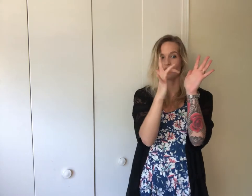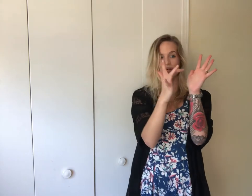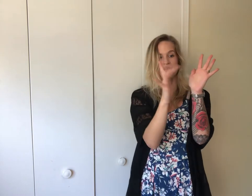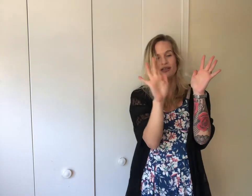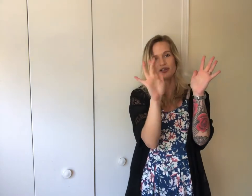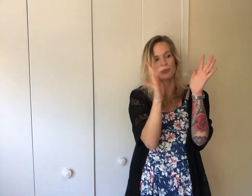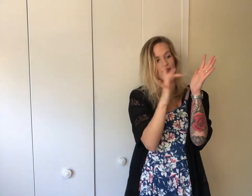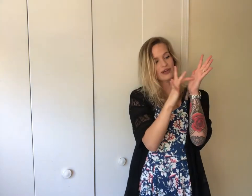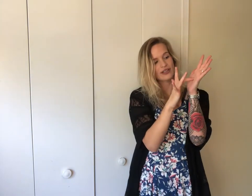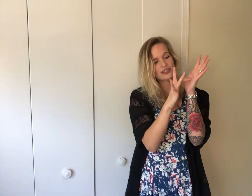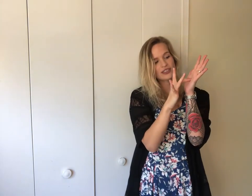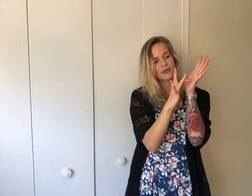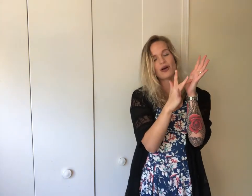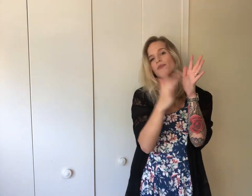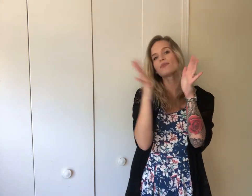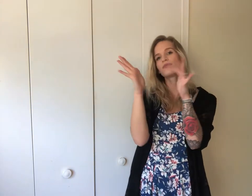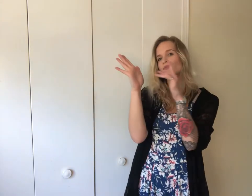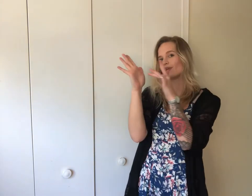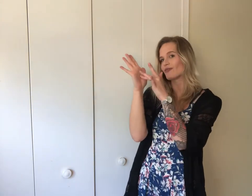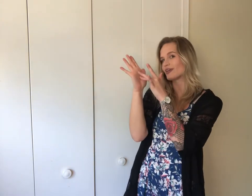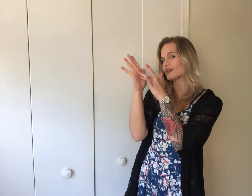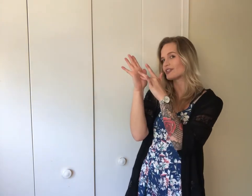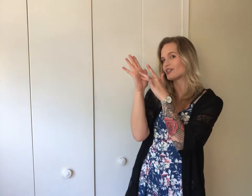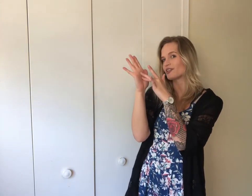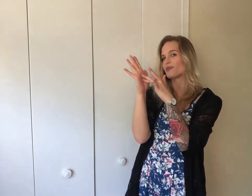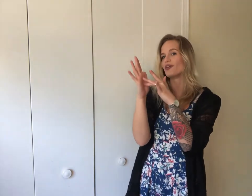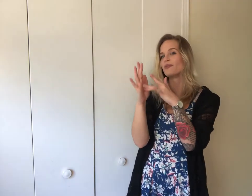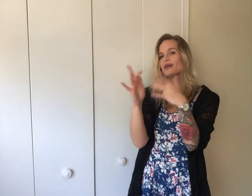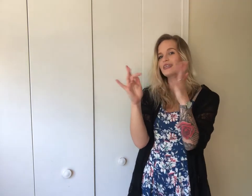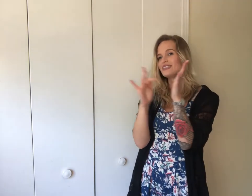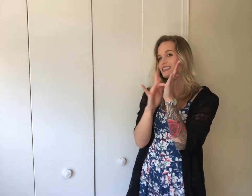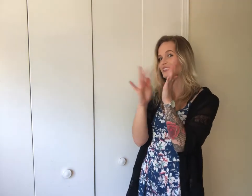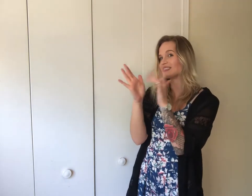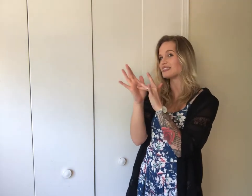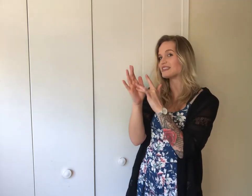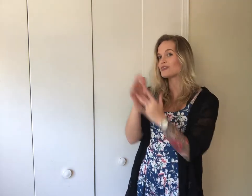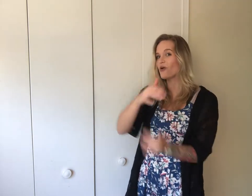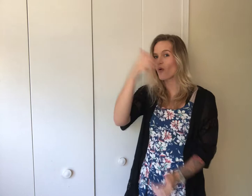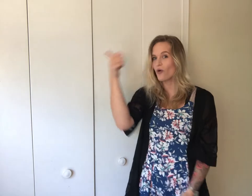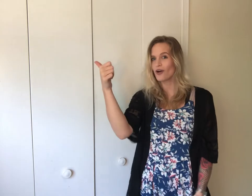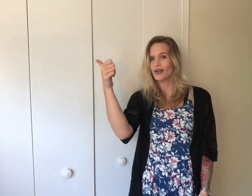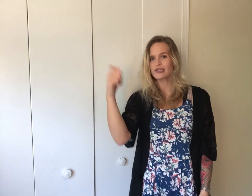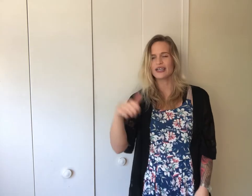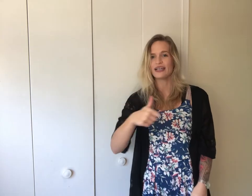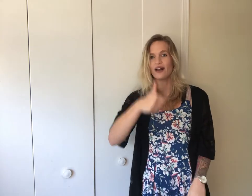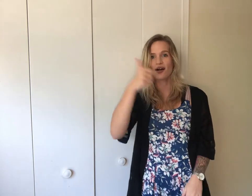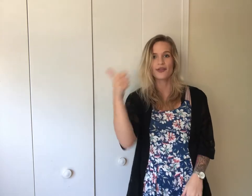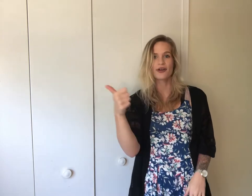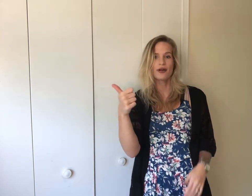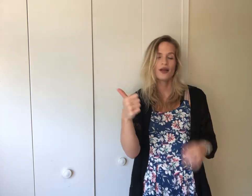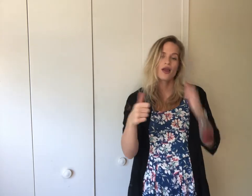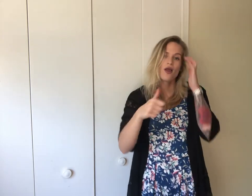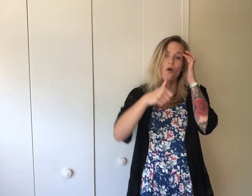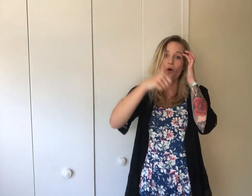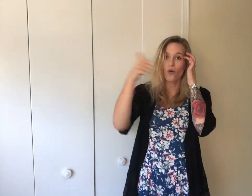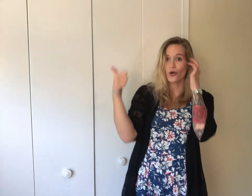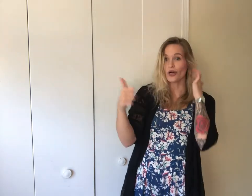your middle finger to your palm, middle finger to your other palm, Jesus, or, sighted other, or,